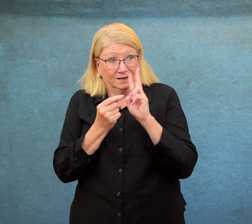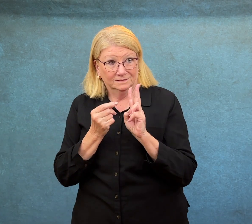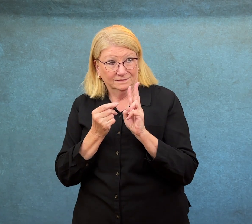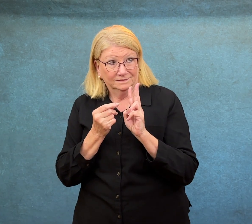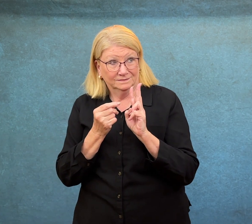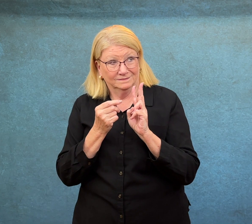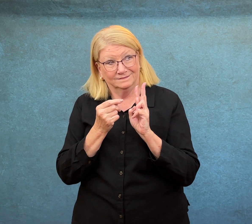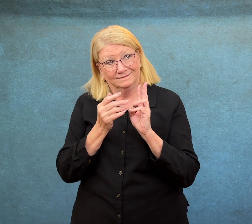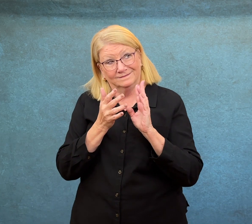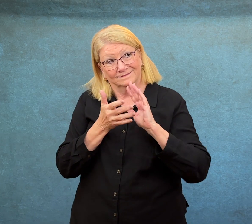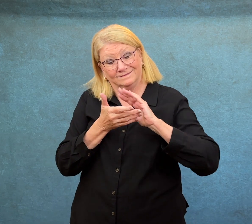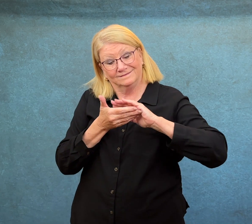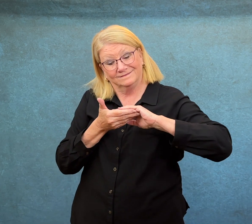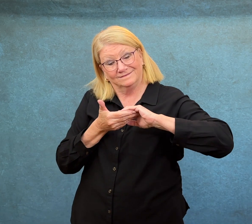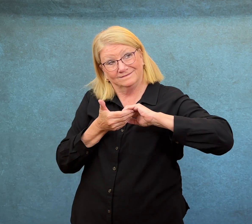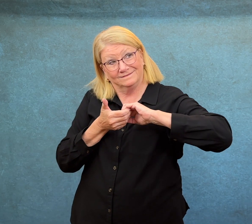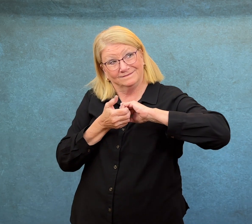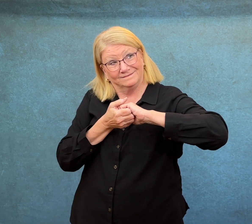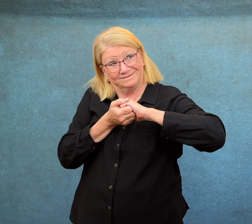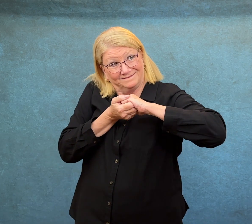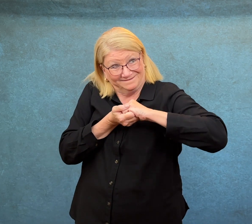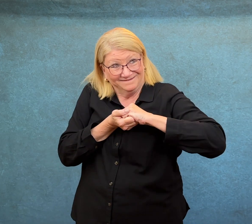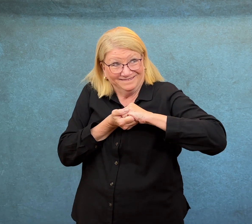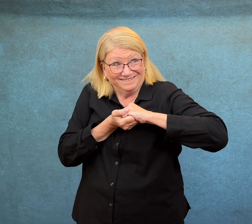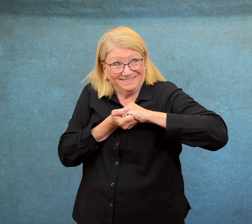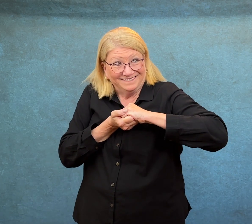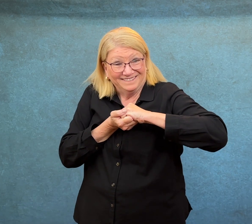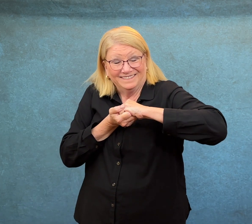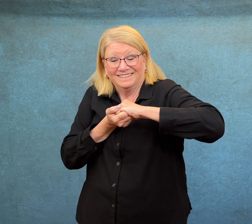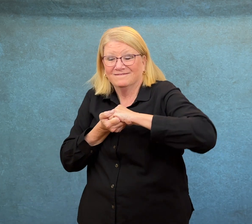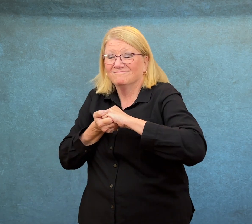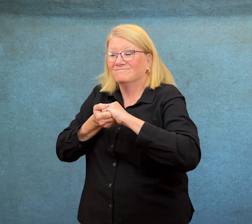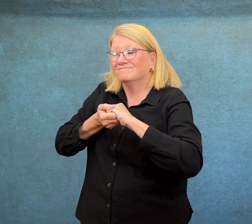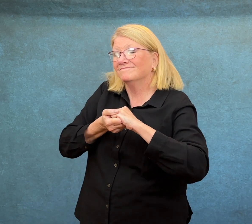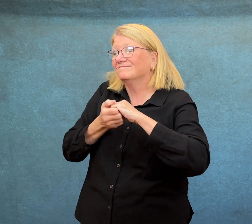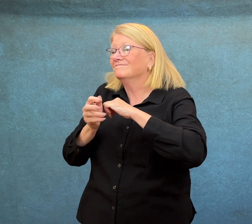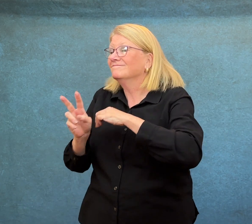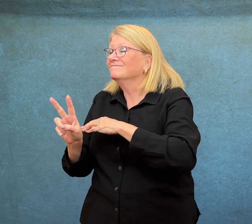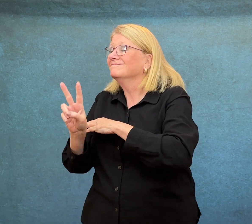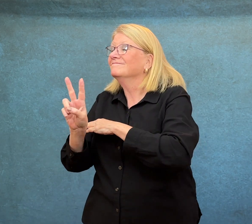Just hold... My... Hand.